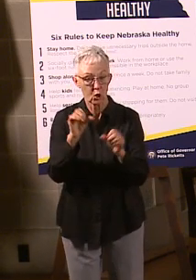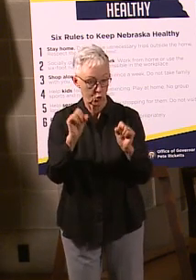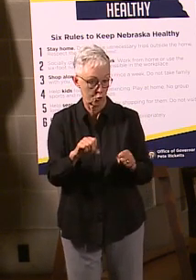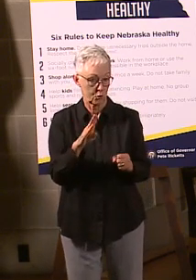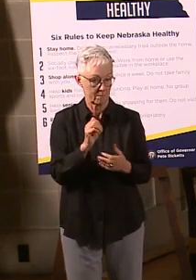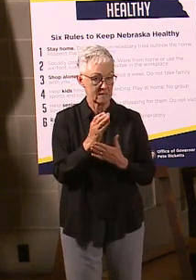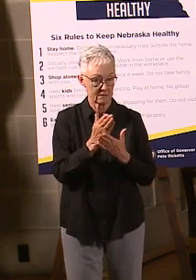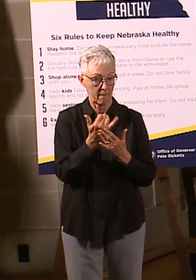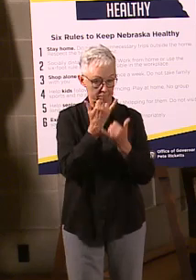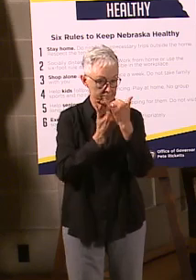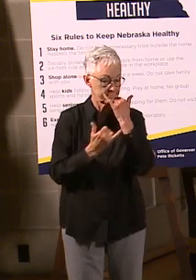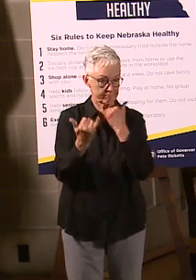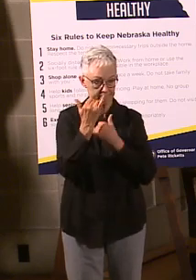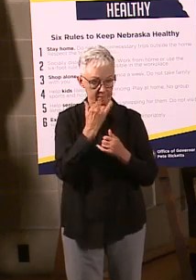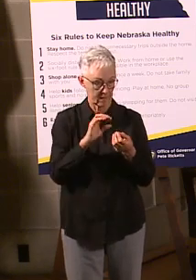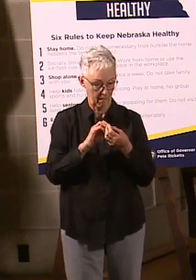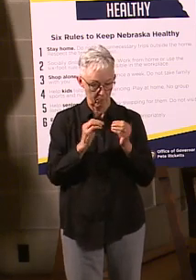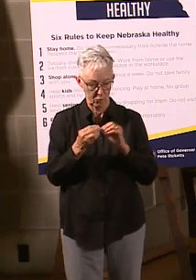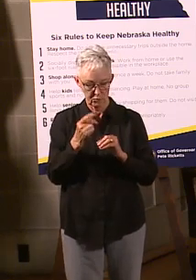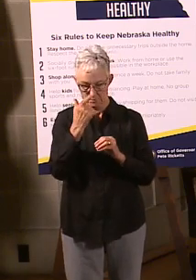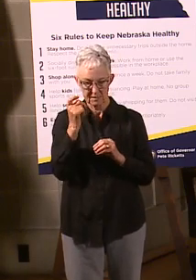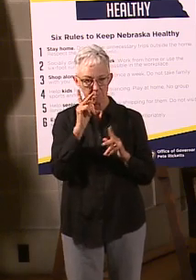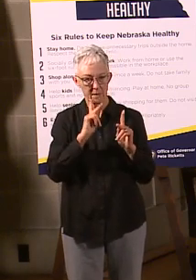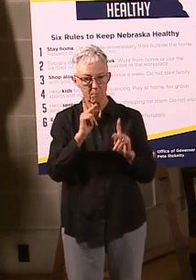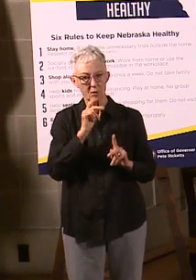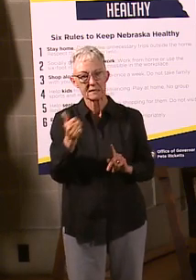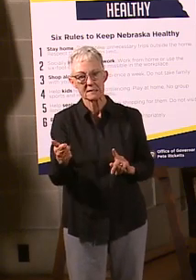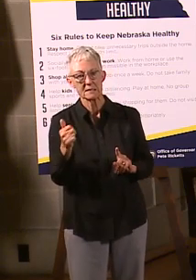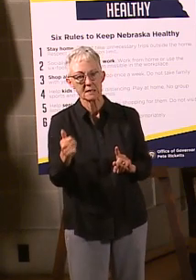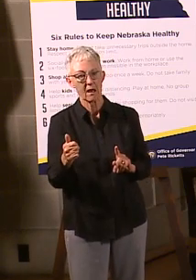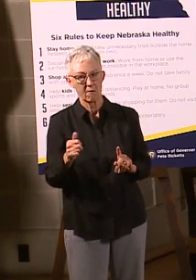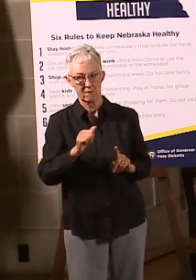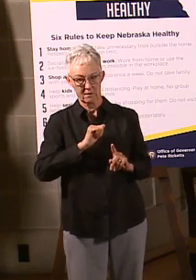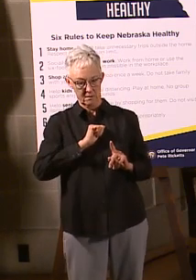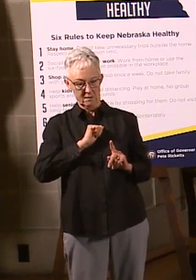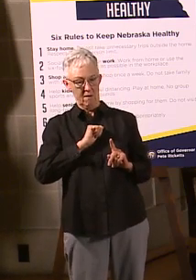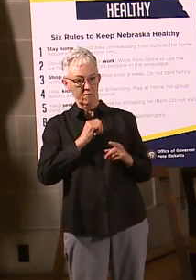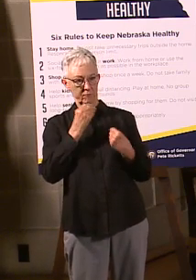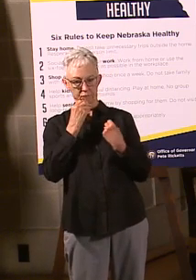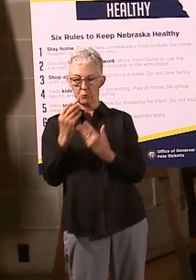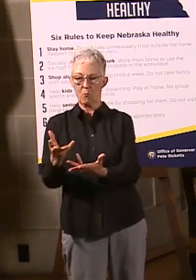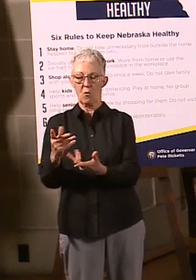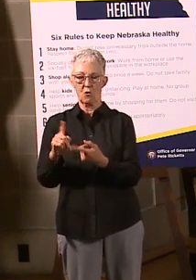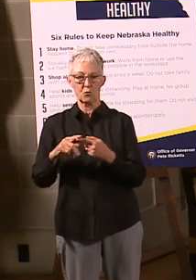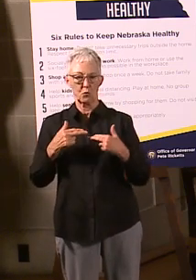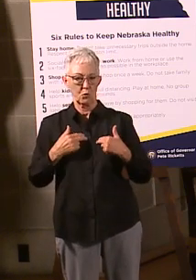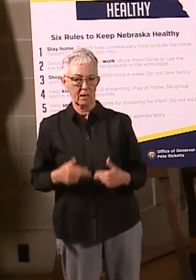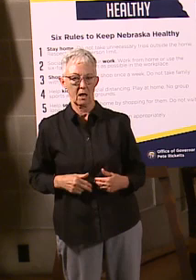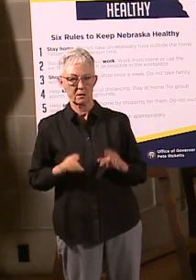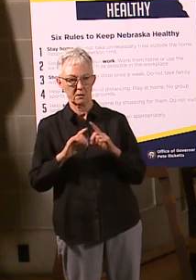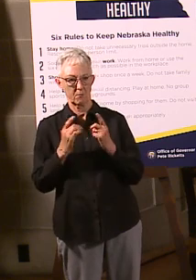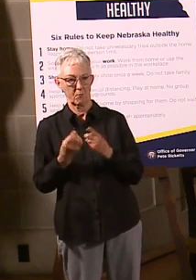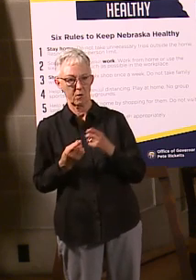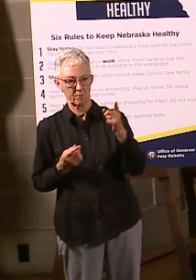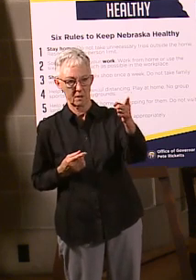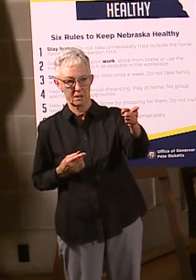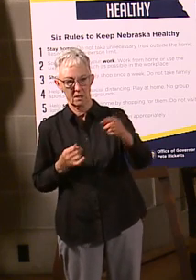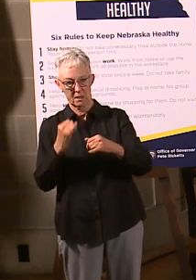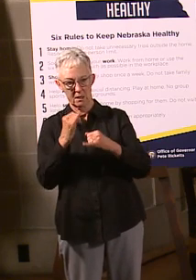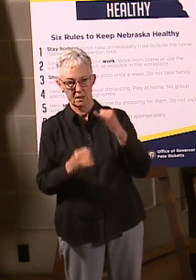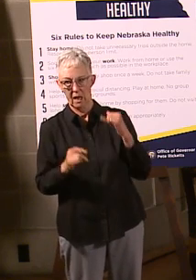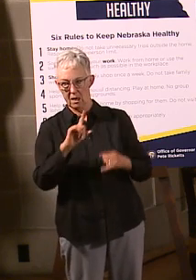are requiring people to self-report. And that's one of reasons why we want public health districts really to work to verify it. Last question. Last question. Martha.